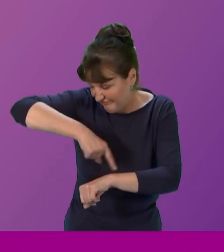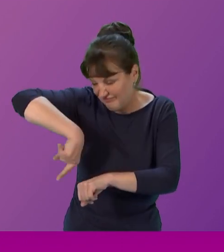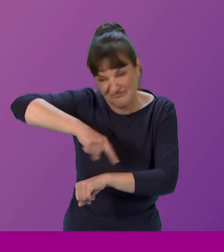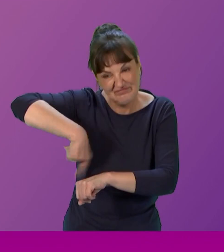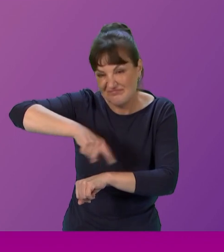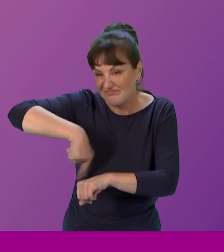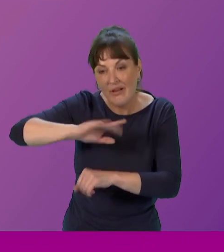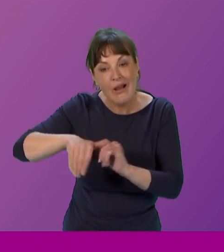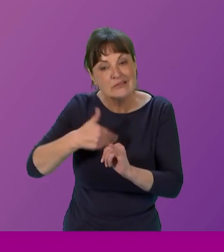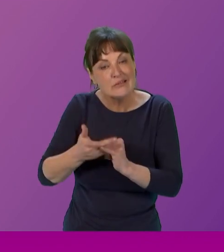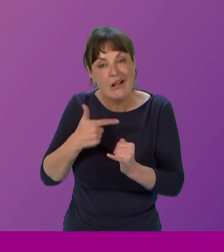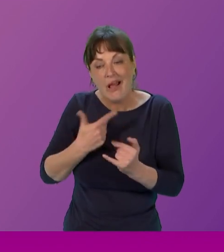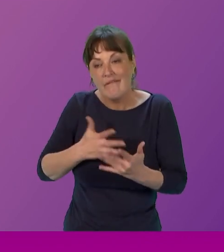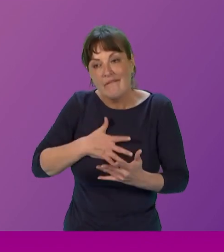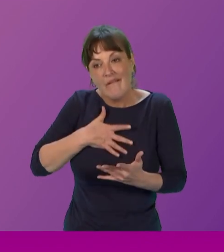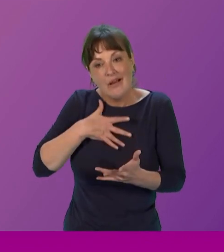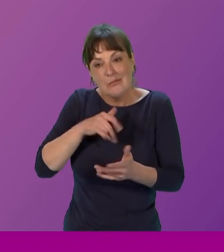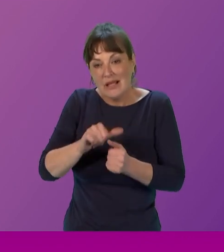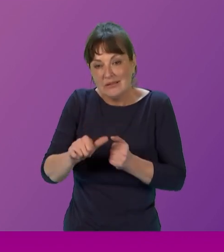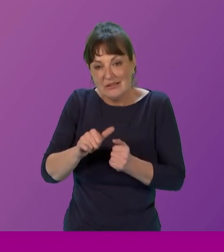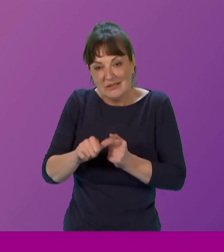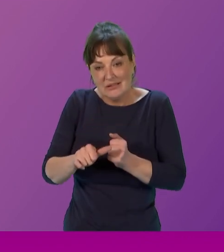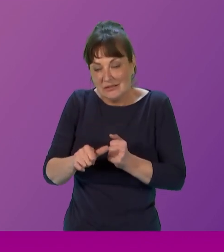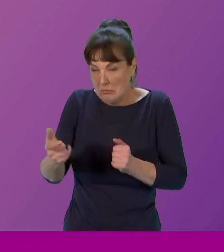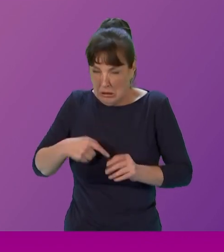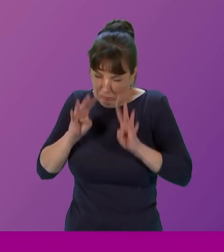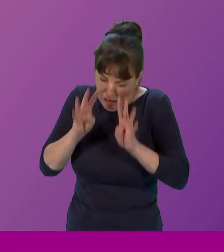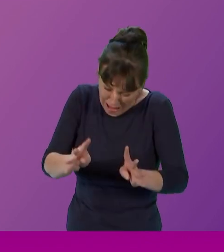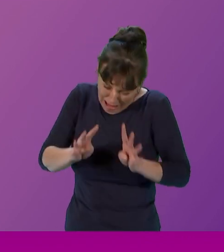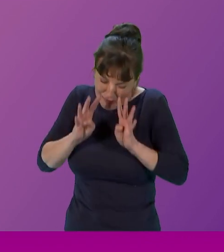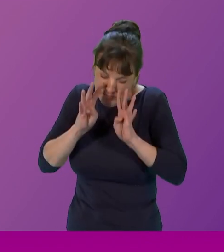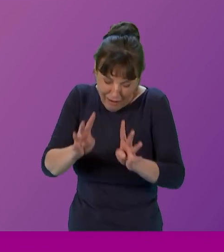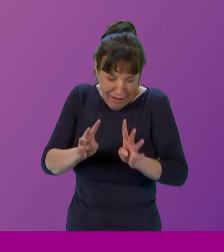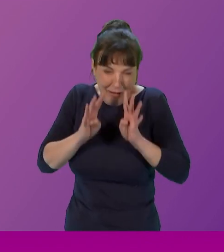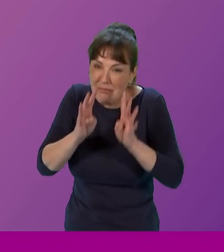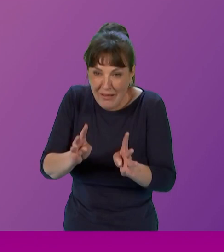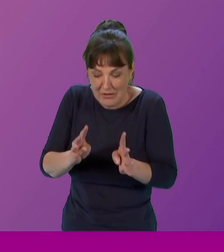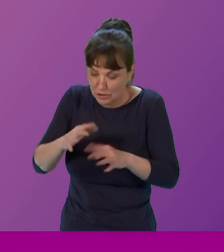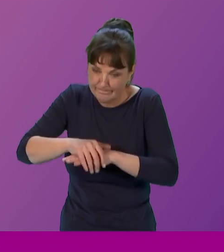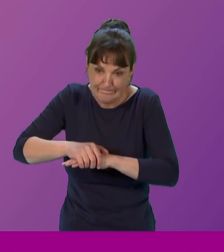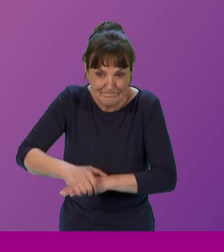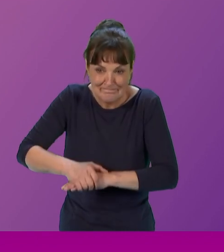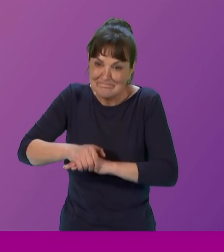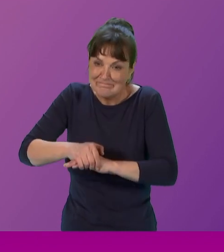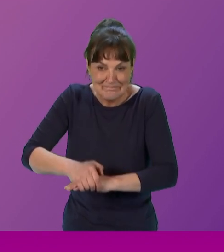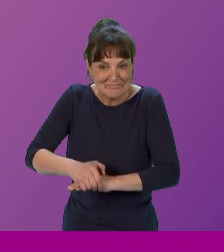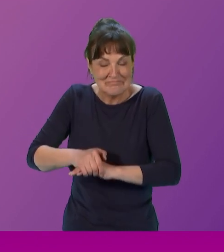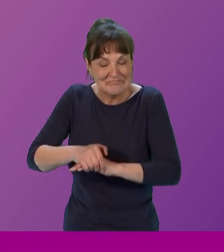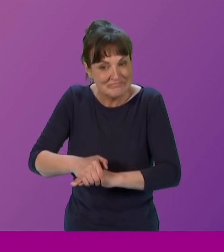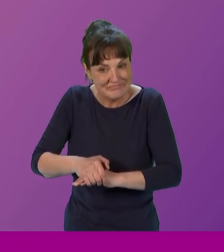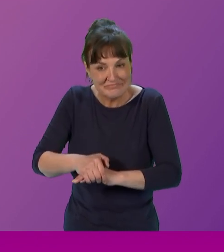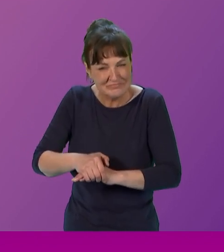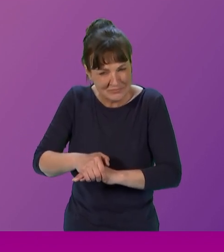And this night, sit there, just crying higher. And, um, then, and it was a long time, a lot of crying.